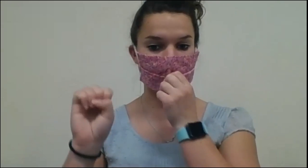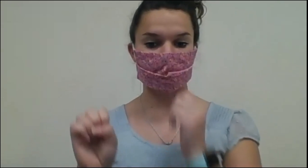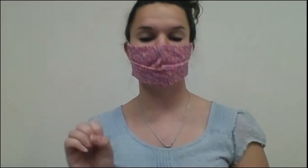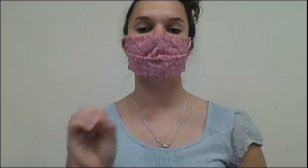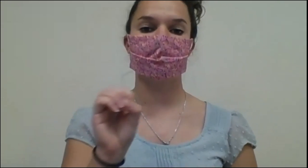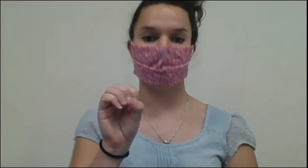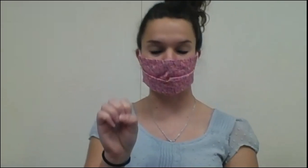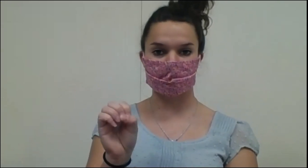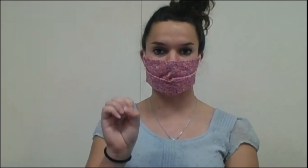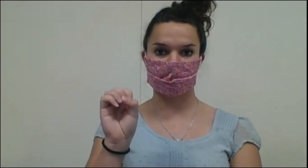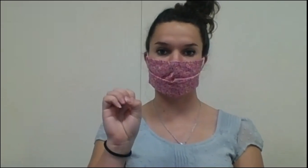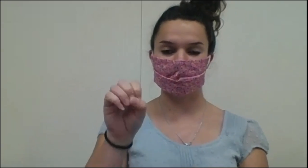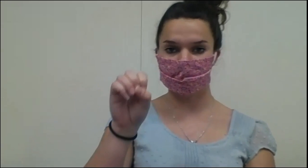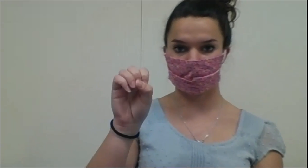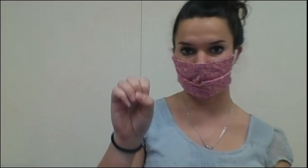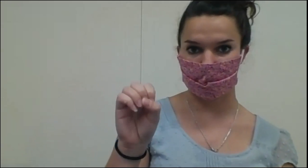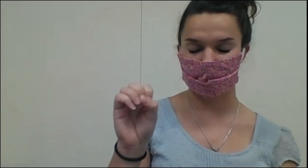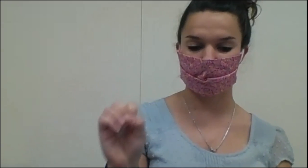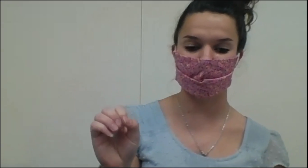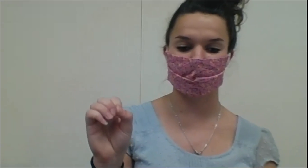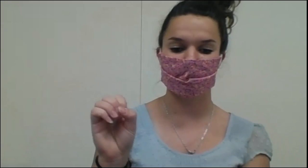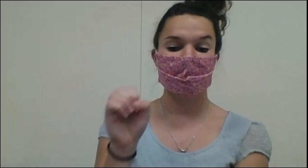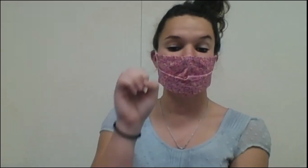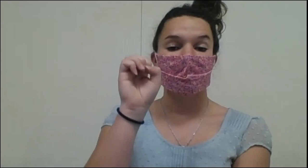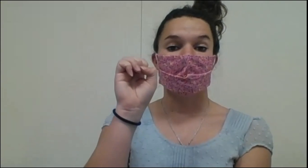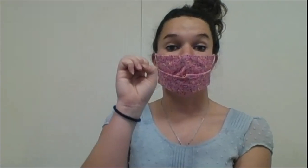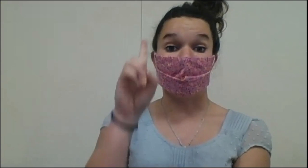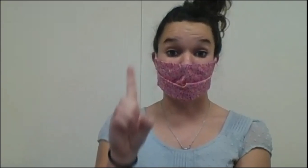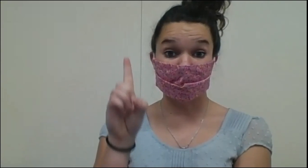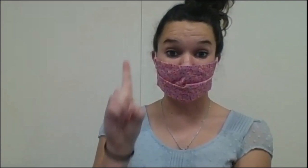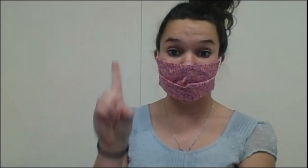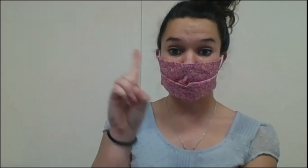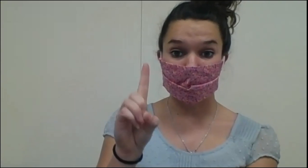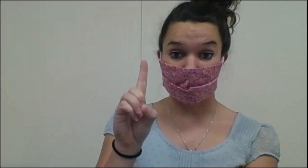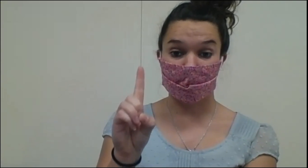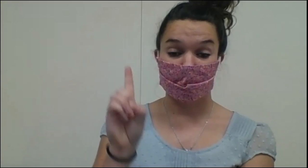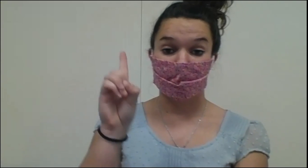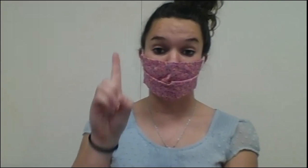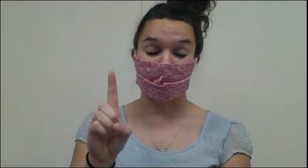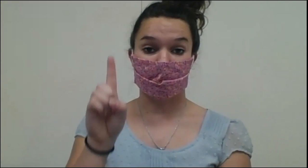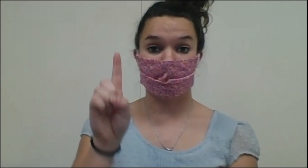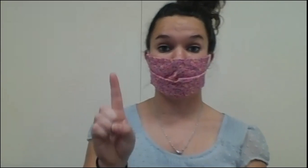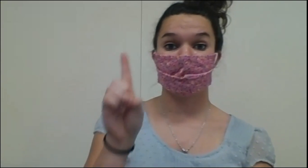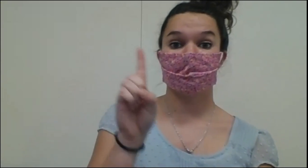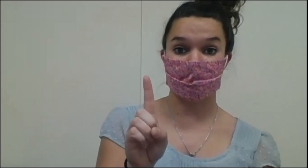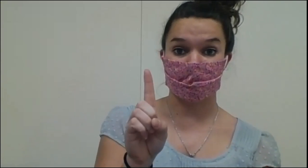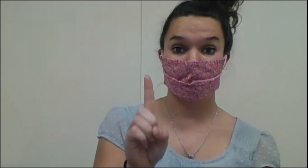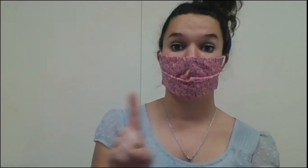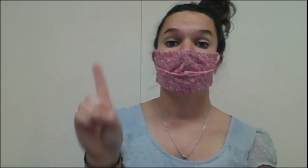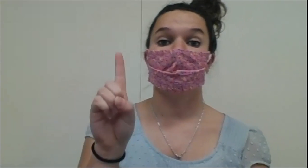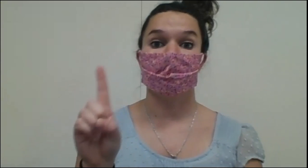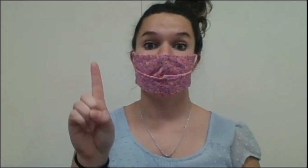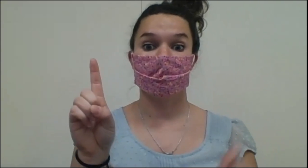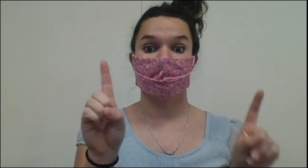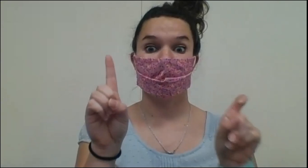zero fingers, and we're going to sing our bear song. So follow along with me. Here we go. One little bear wondering what to do.